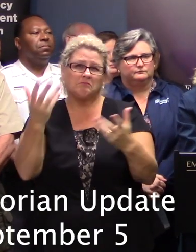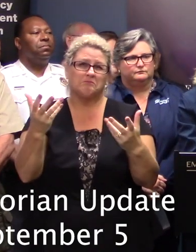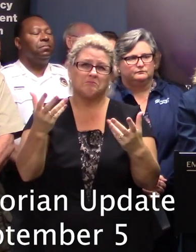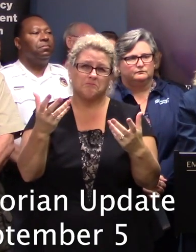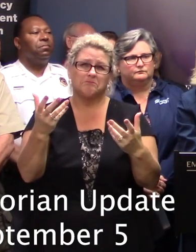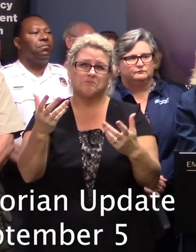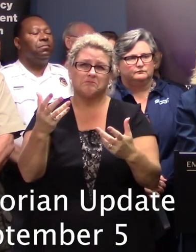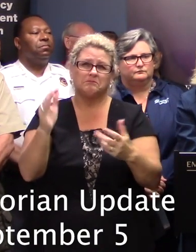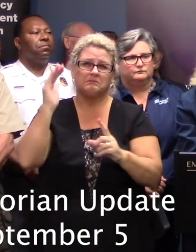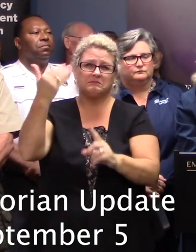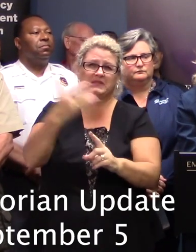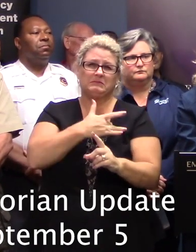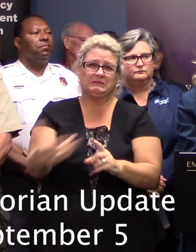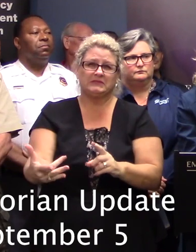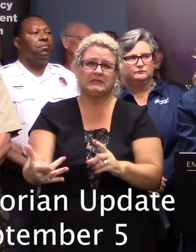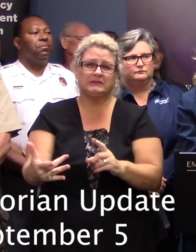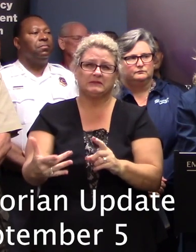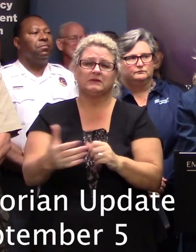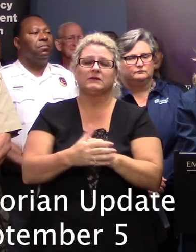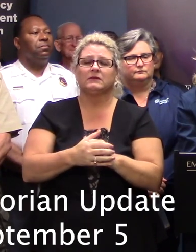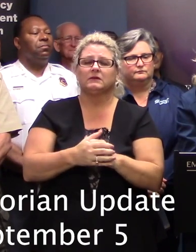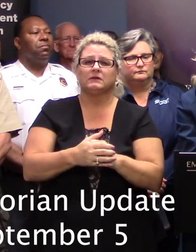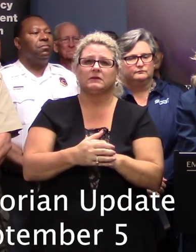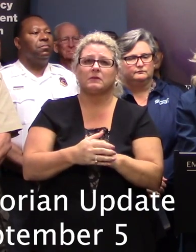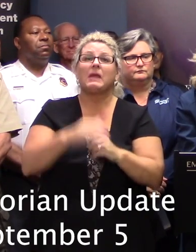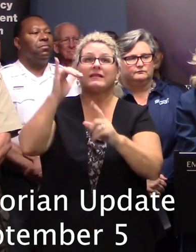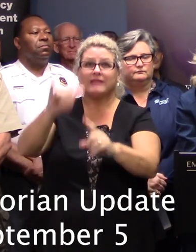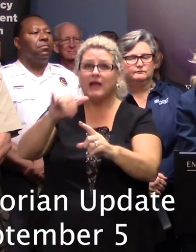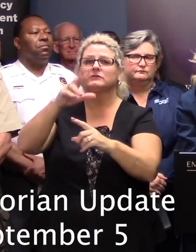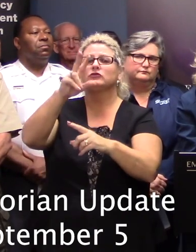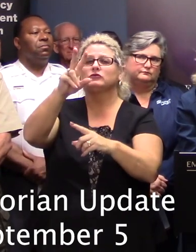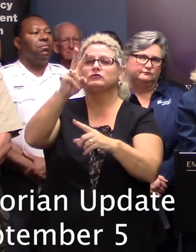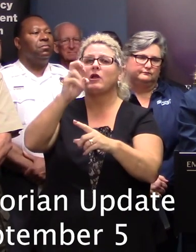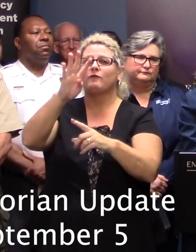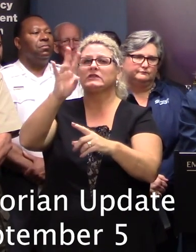per home generally speaking so but those were meters.